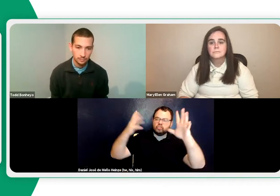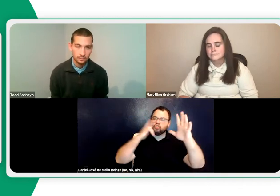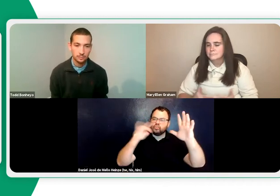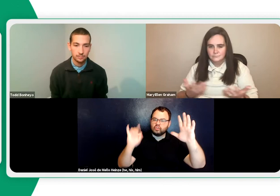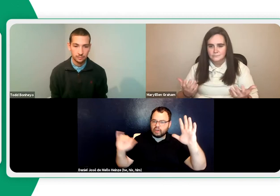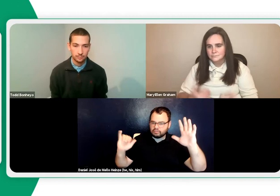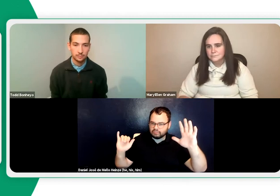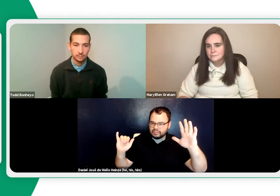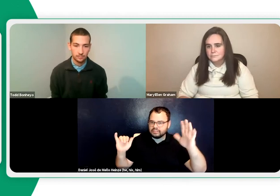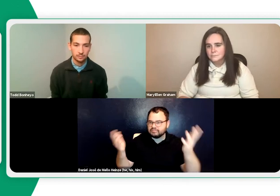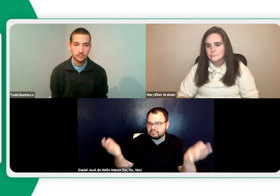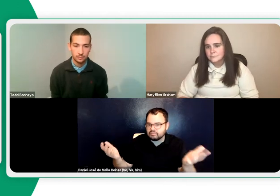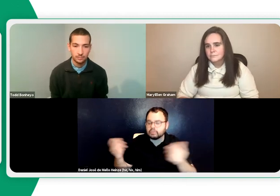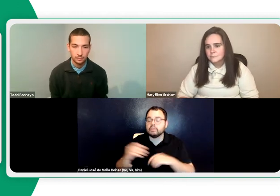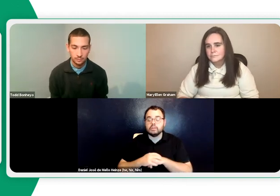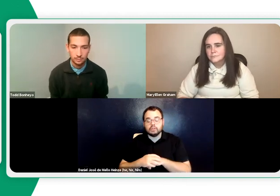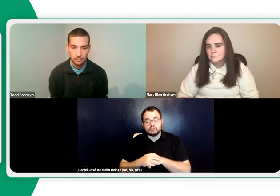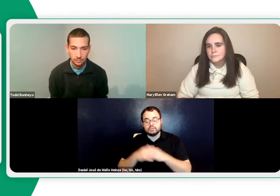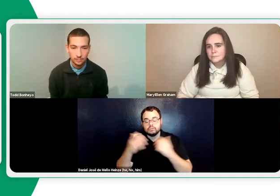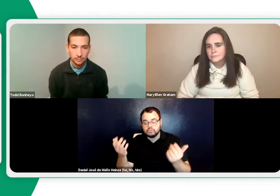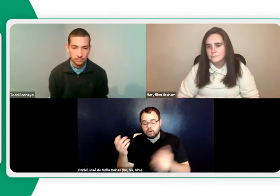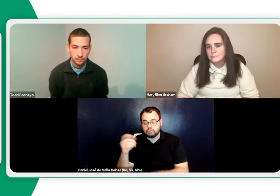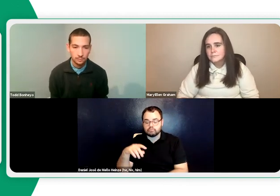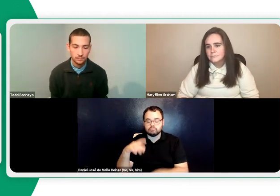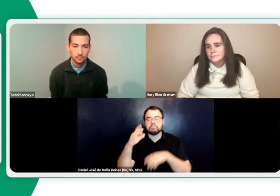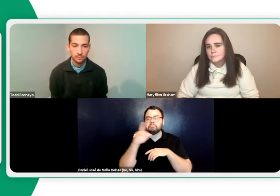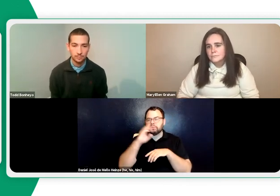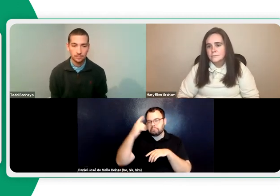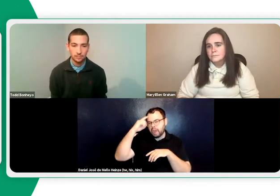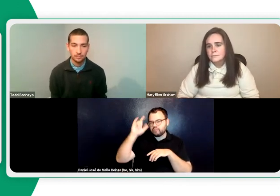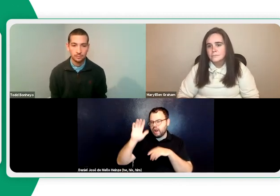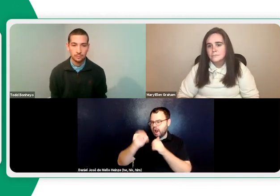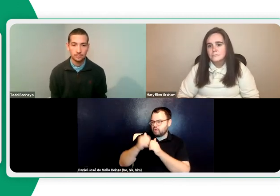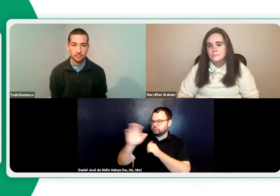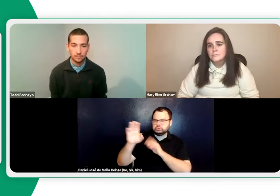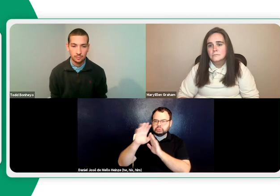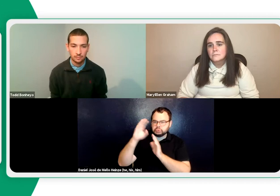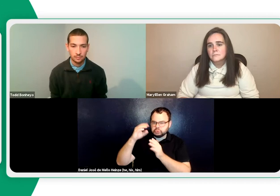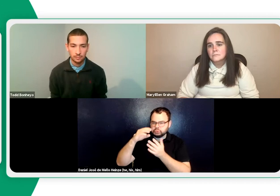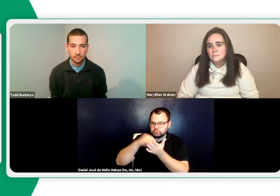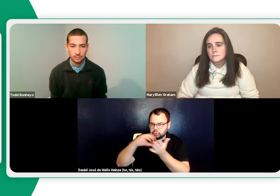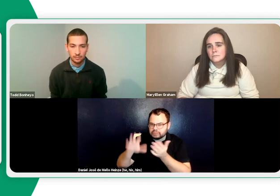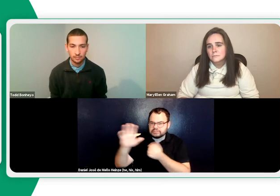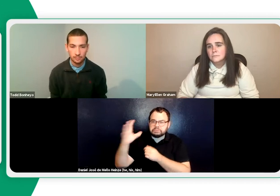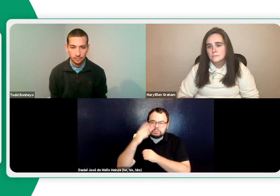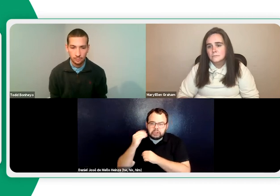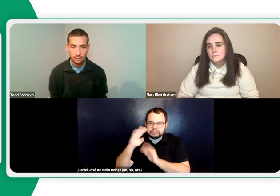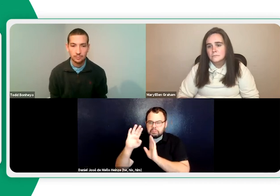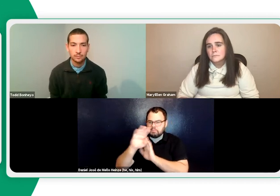it's important that you envision what your students look like. You have to imagine your students and be mindful of